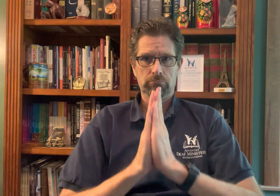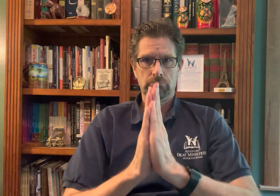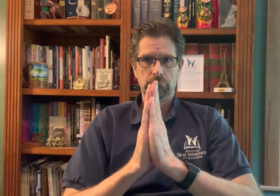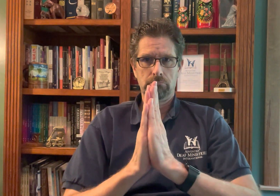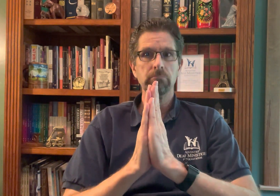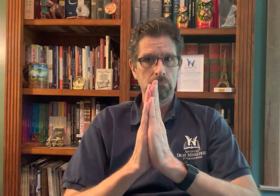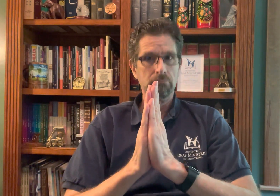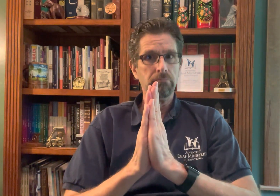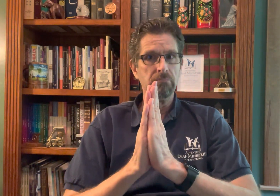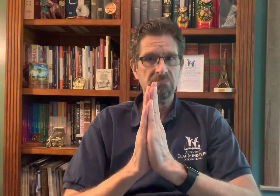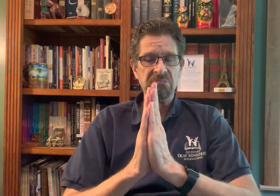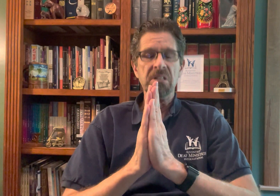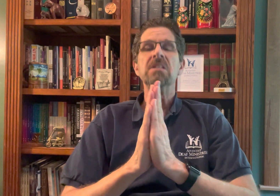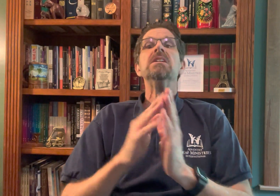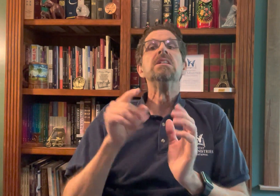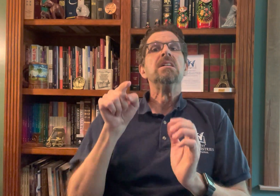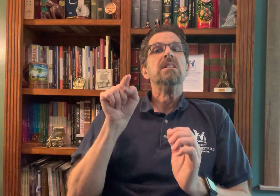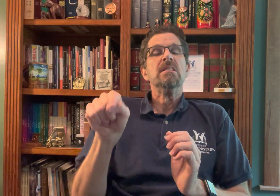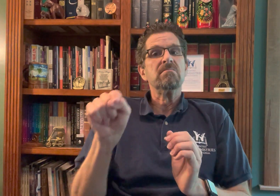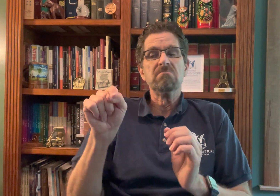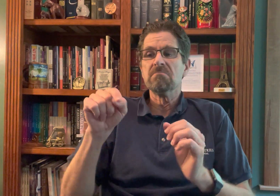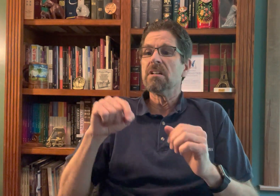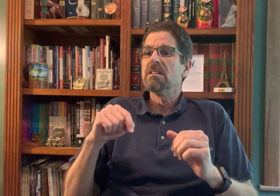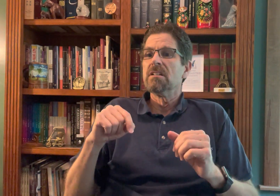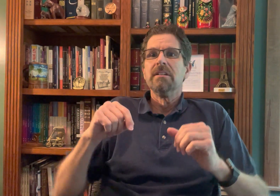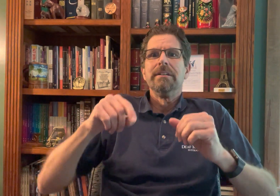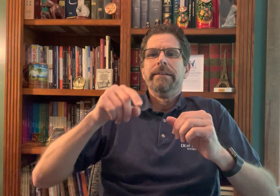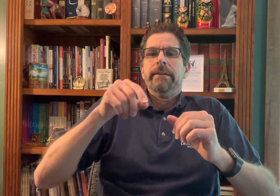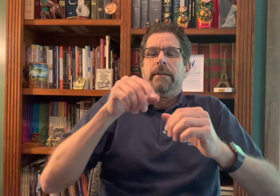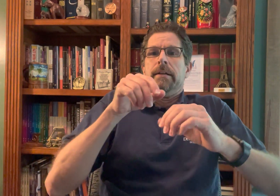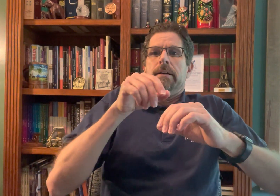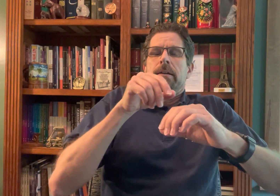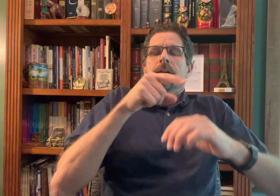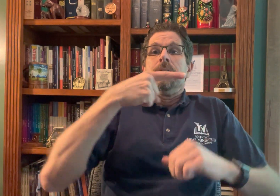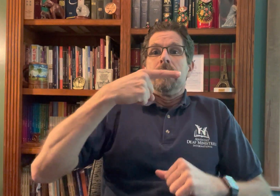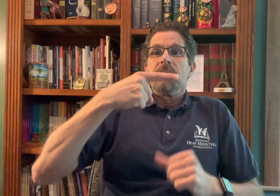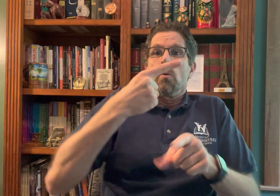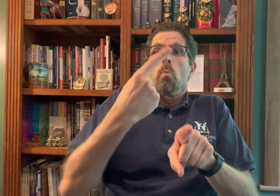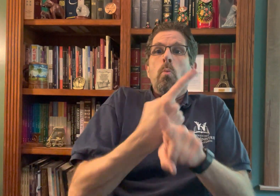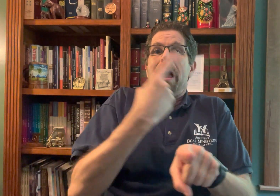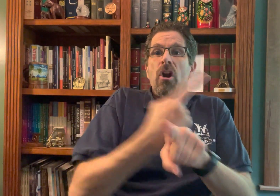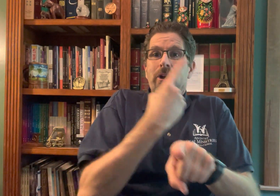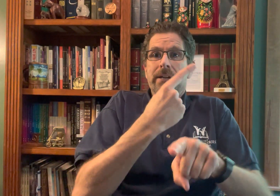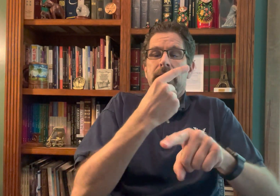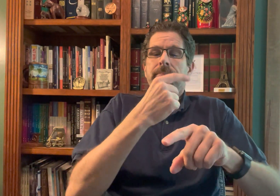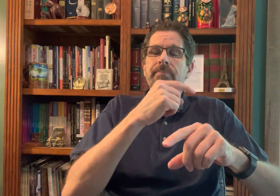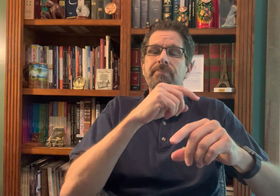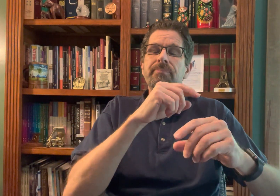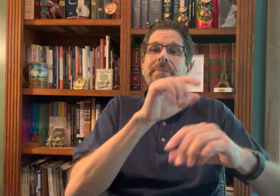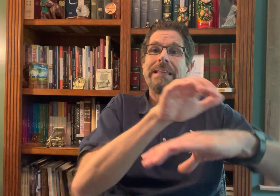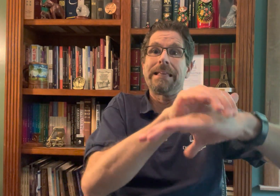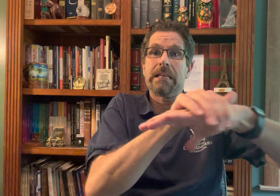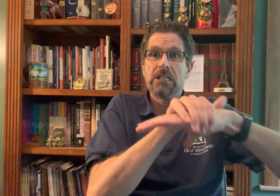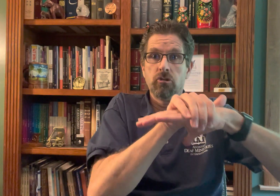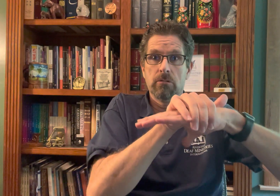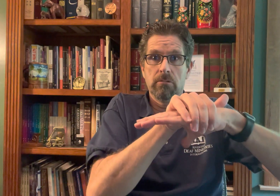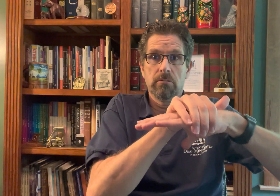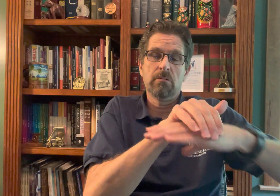We also have a website that provides on our, like a week of prayer in sign